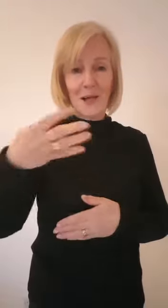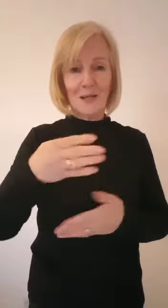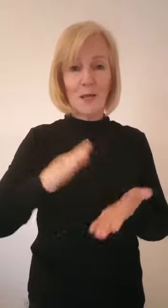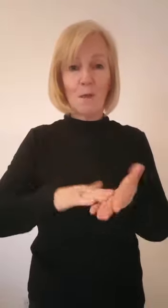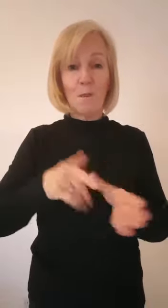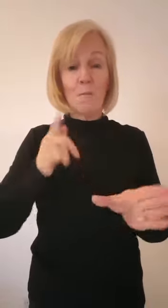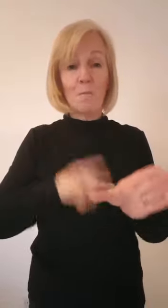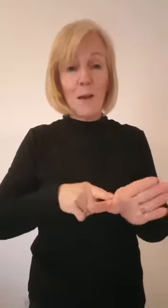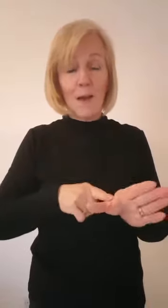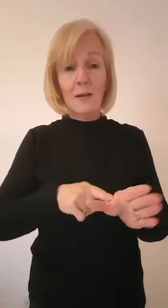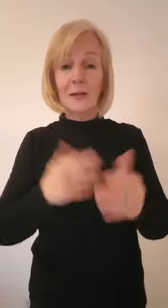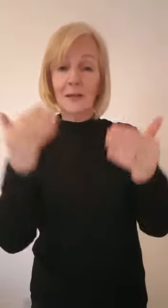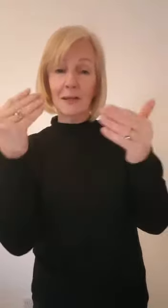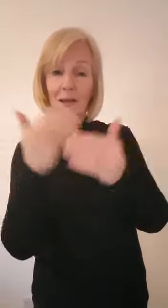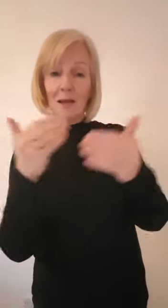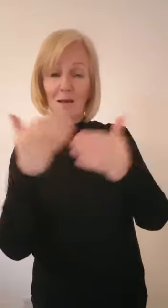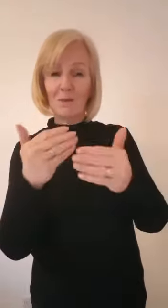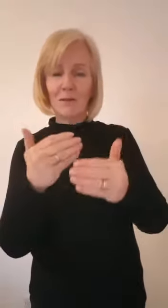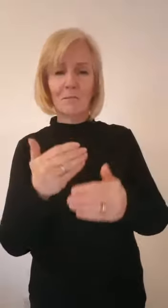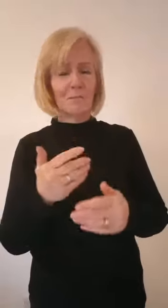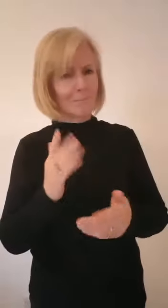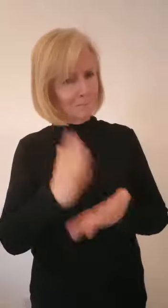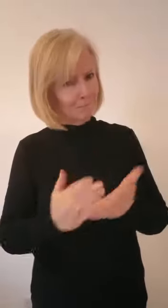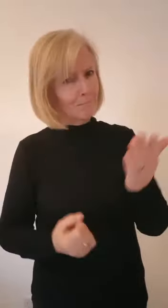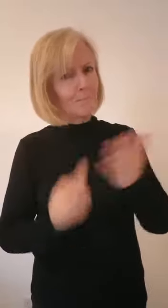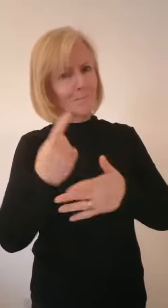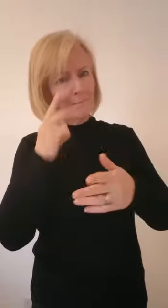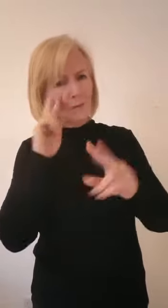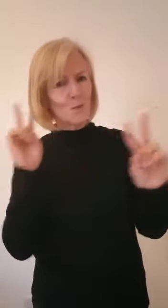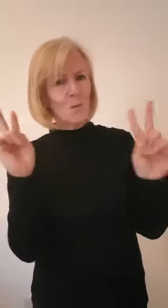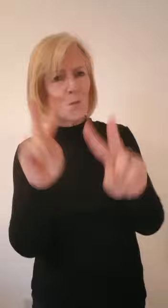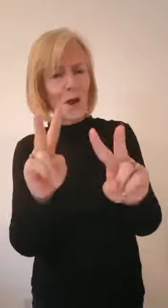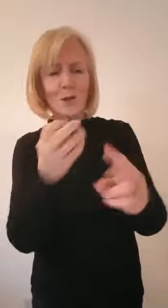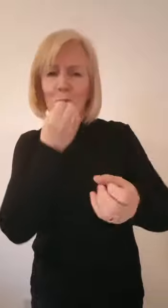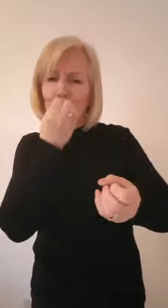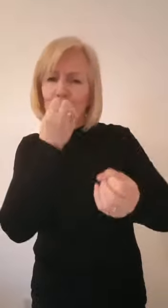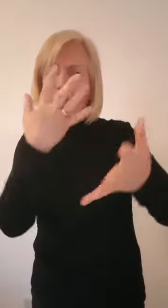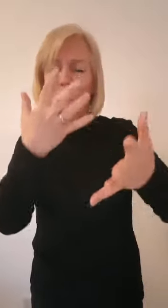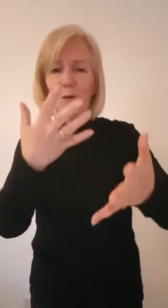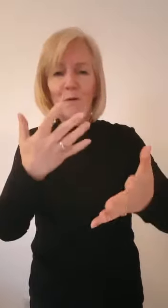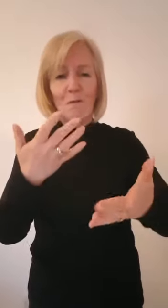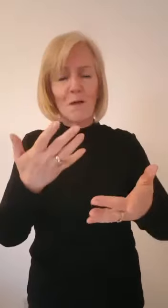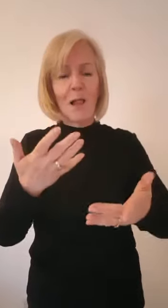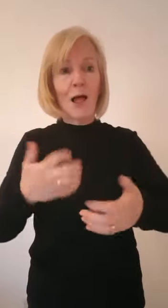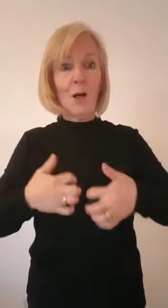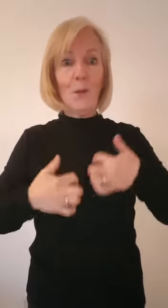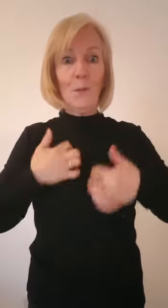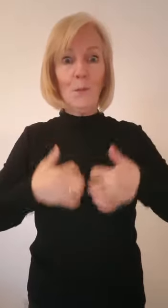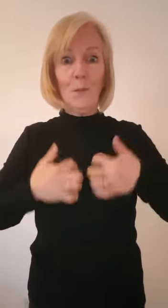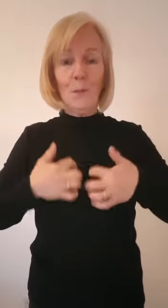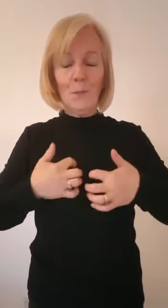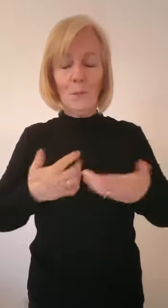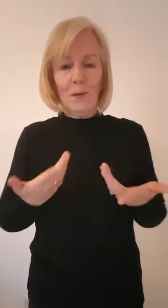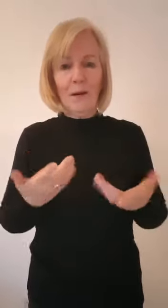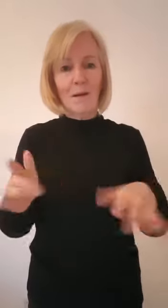So don't miss out on the chance to experience this thrilling and uplifting show which